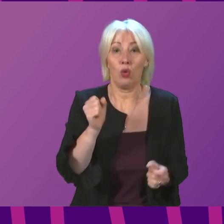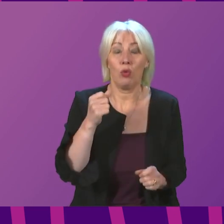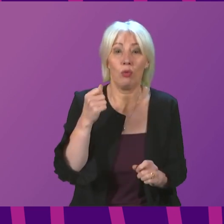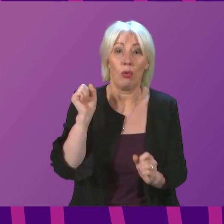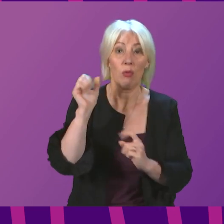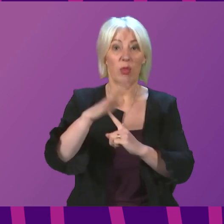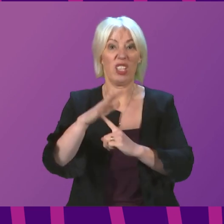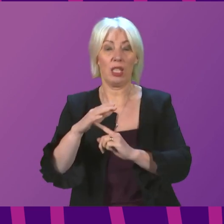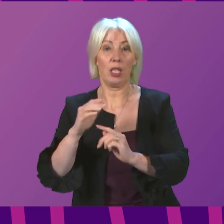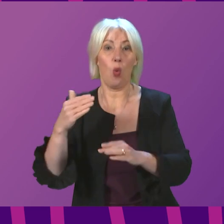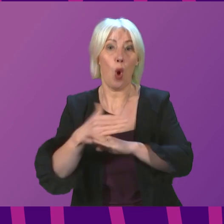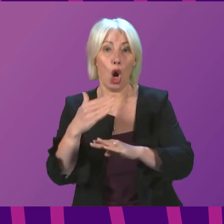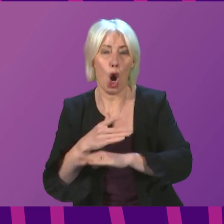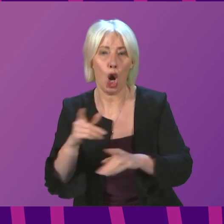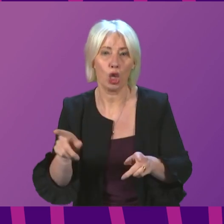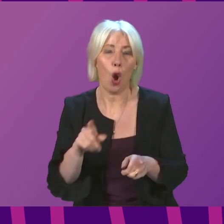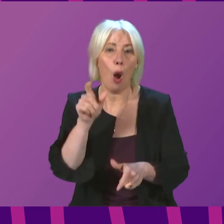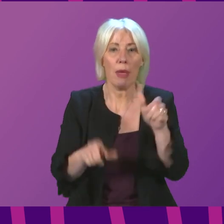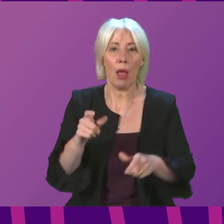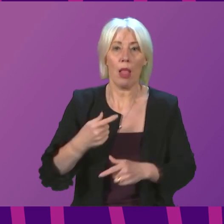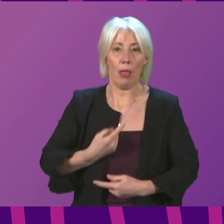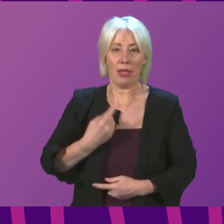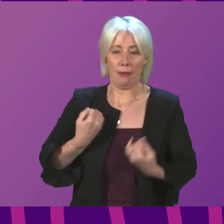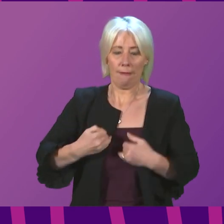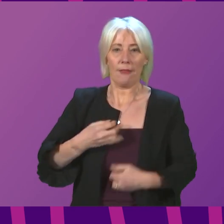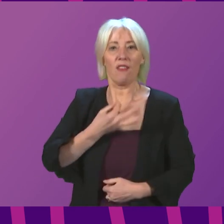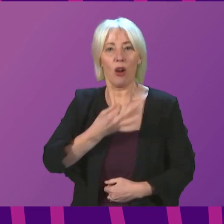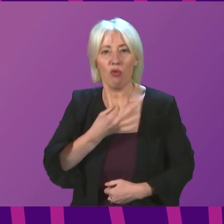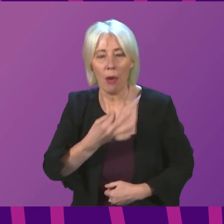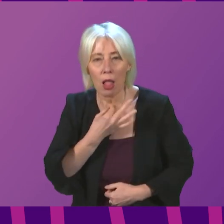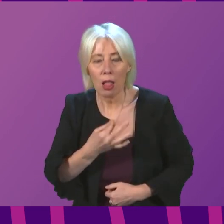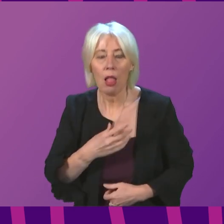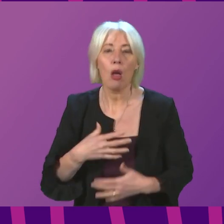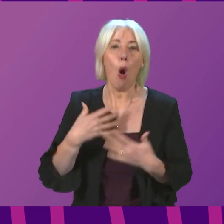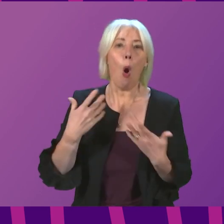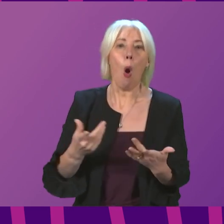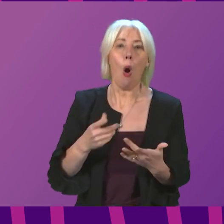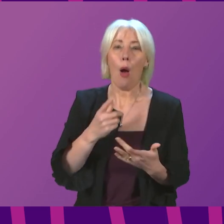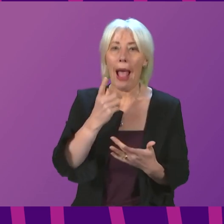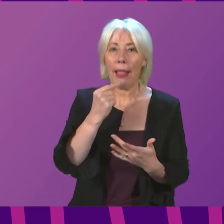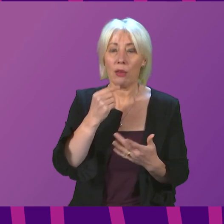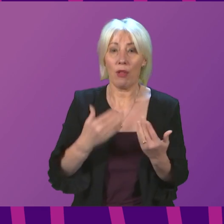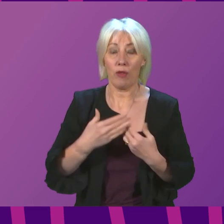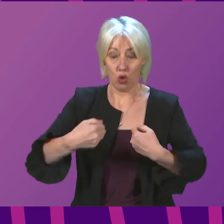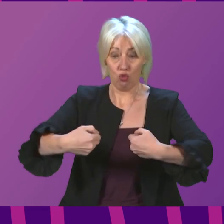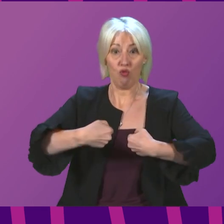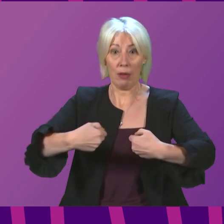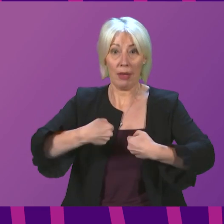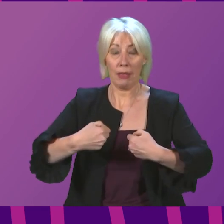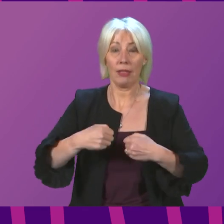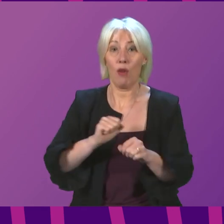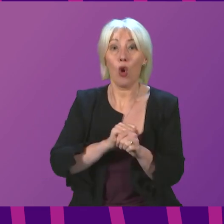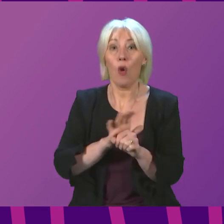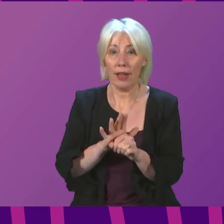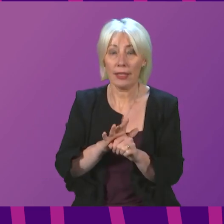those who are most clinically vulnerable, and also to those who are now eligible for some of the new treatments for COVID.